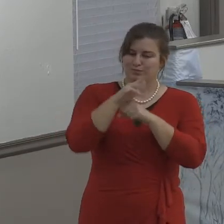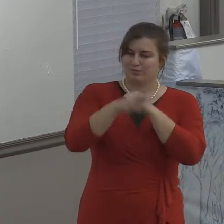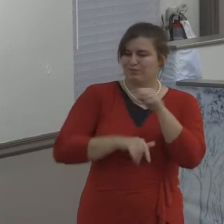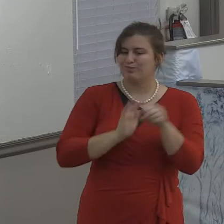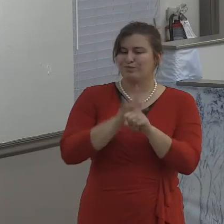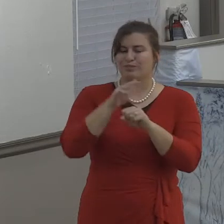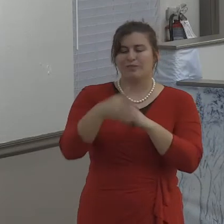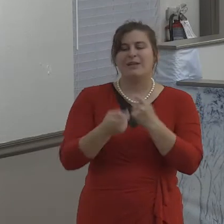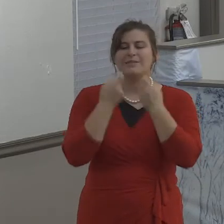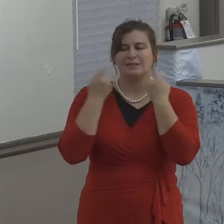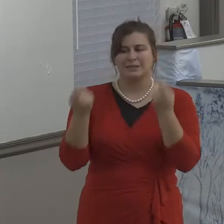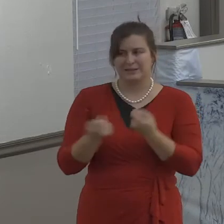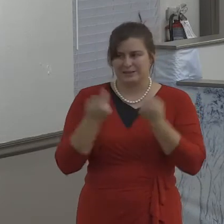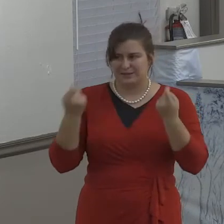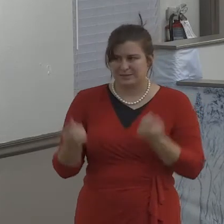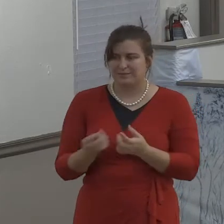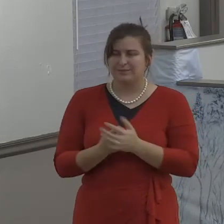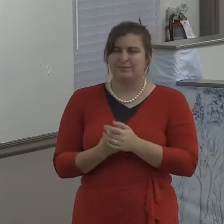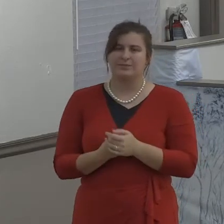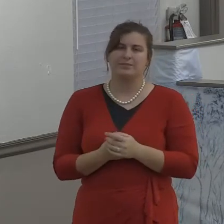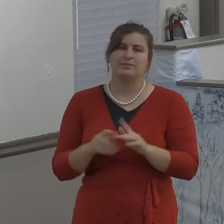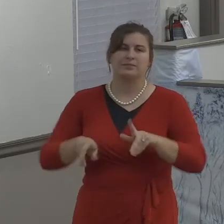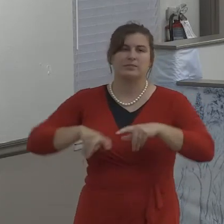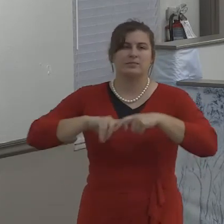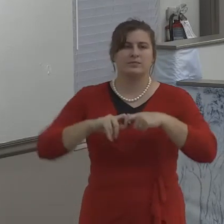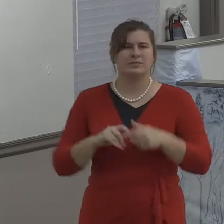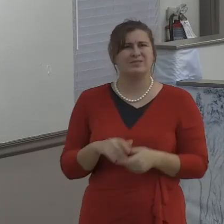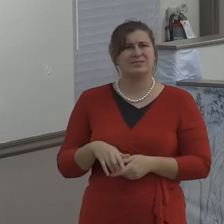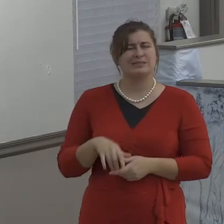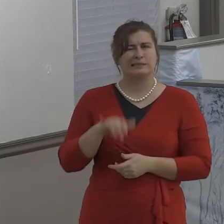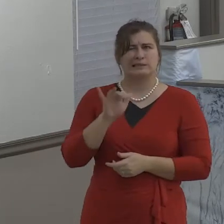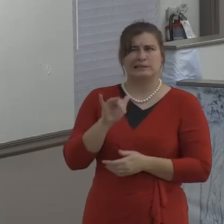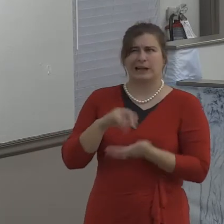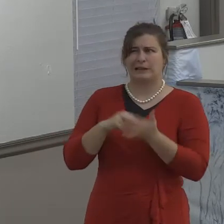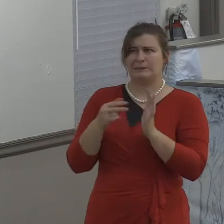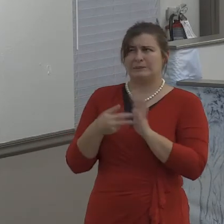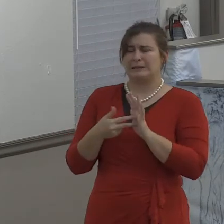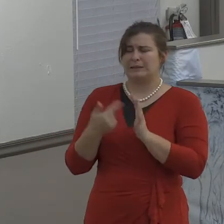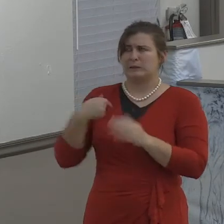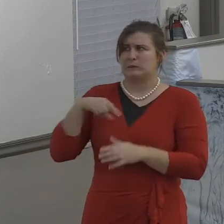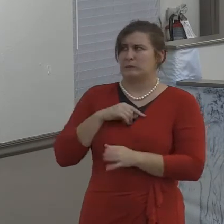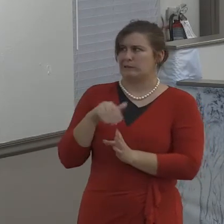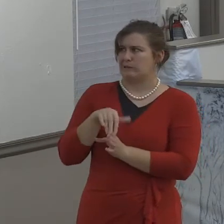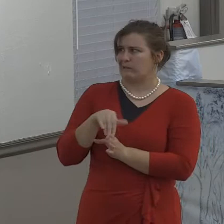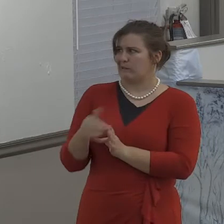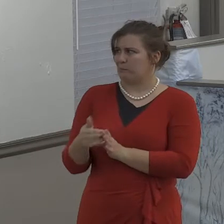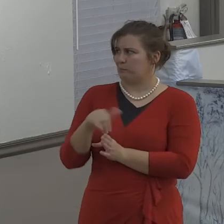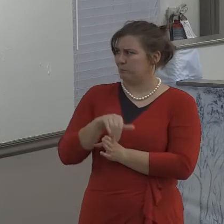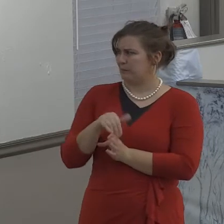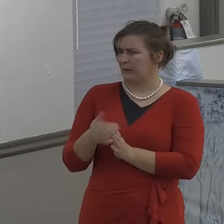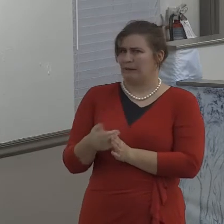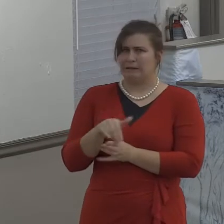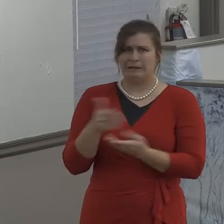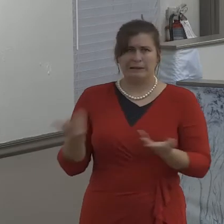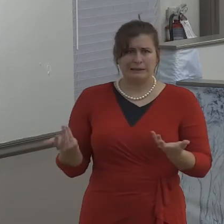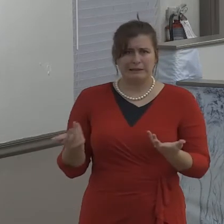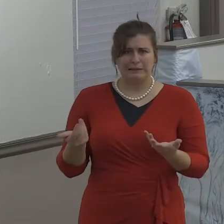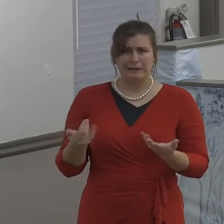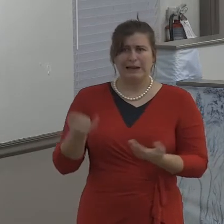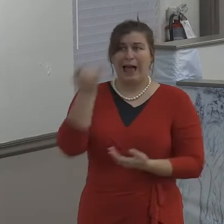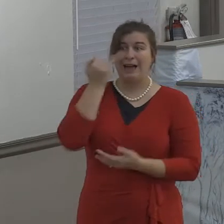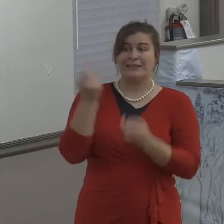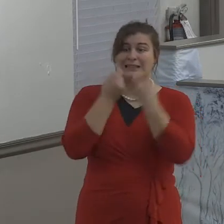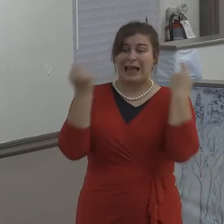so powerful, that we don't take up every single little infraction that comes our way.